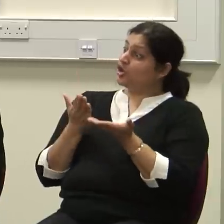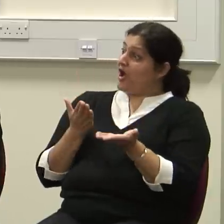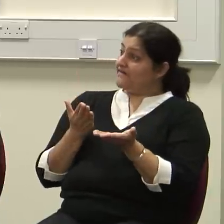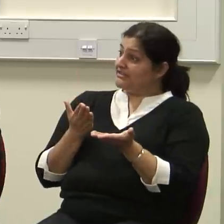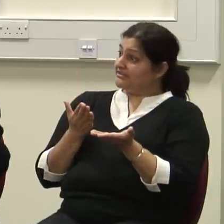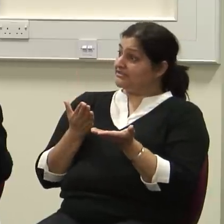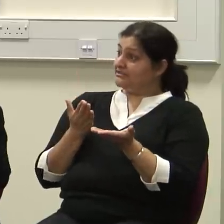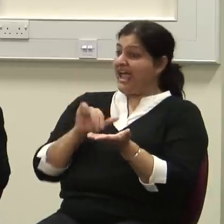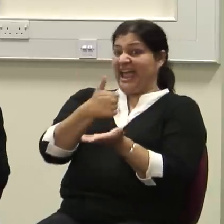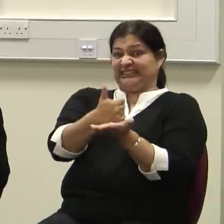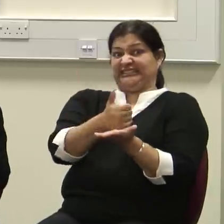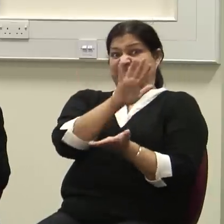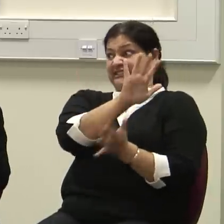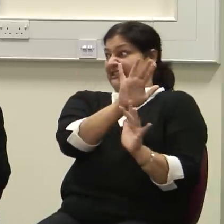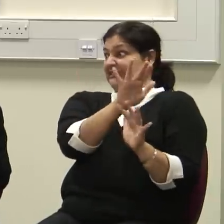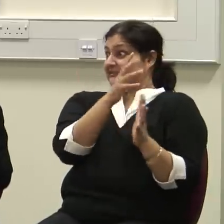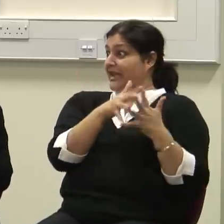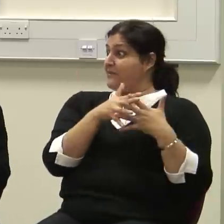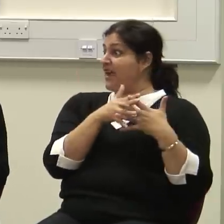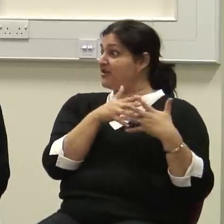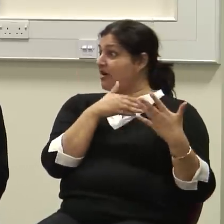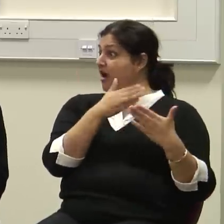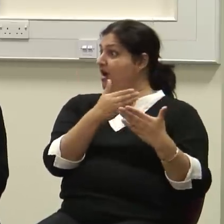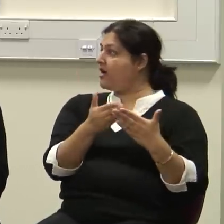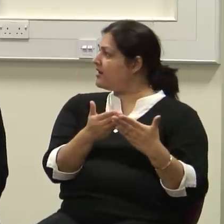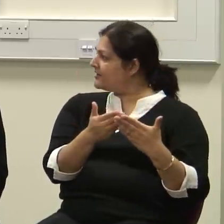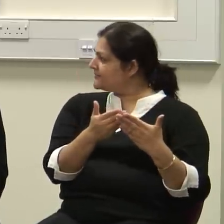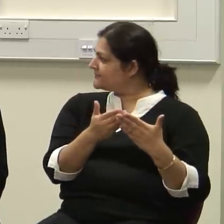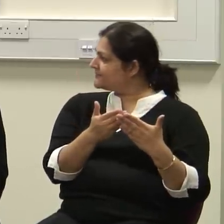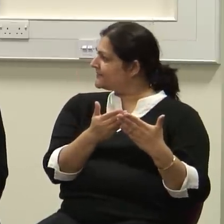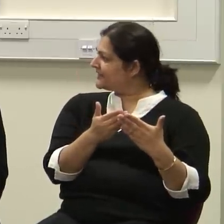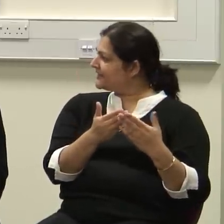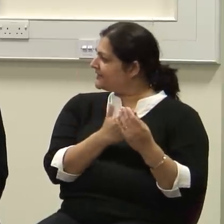America, has existed for a very long time, called the Veterans Administration.